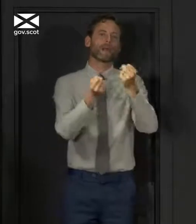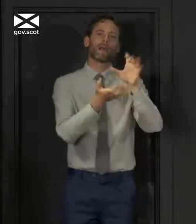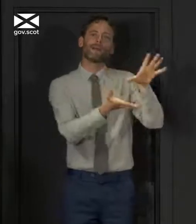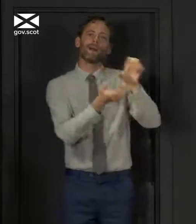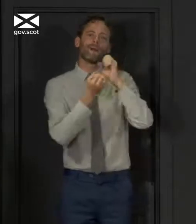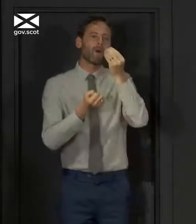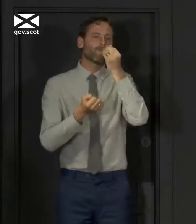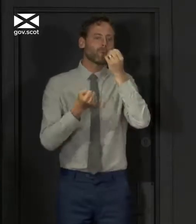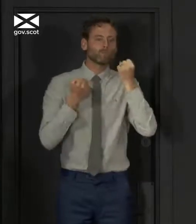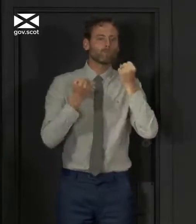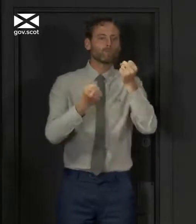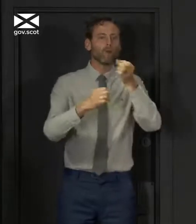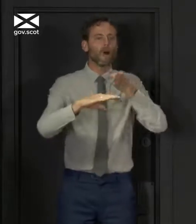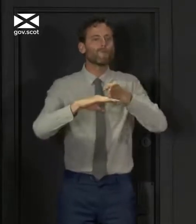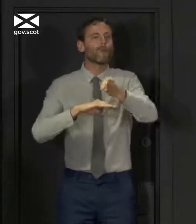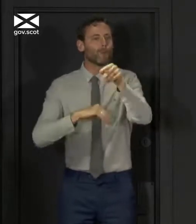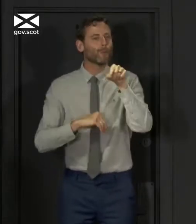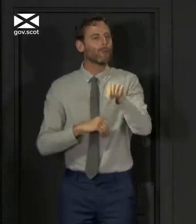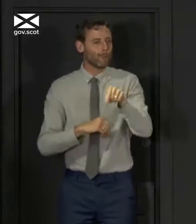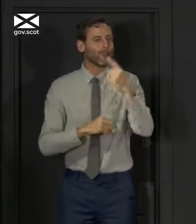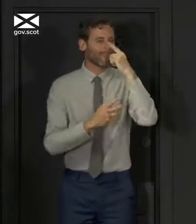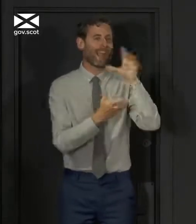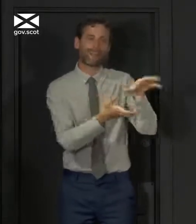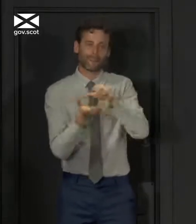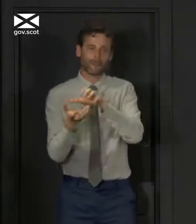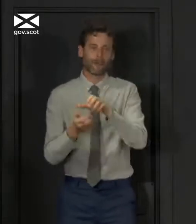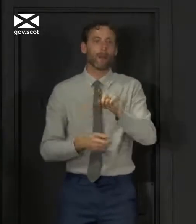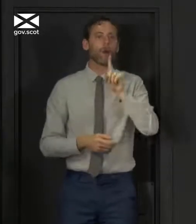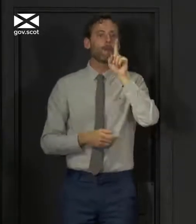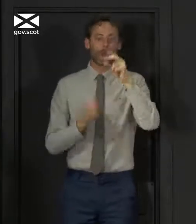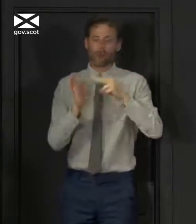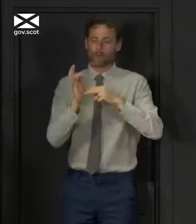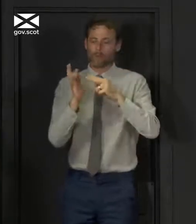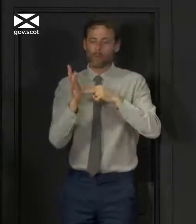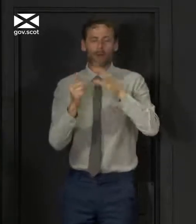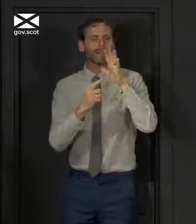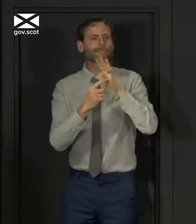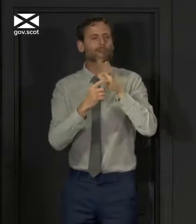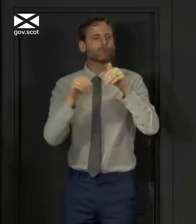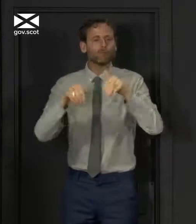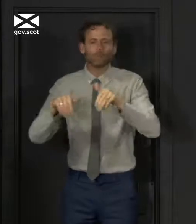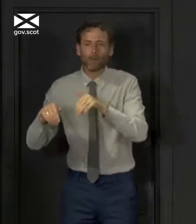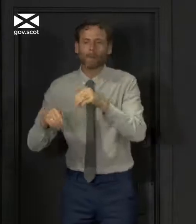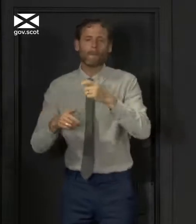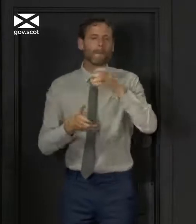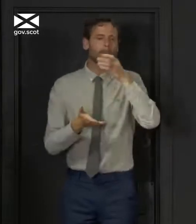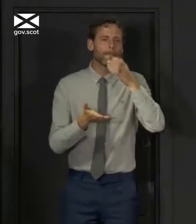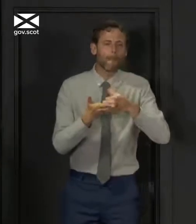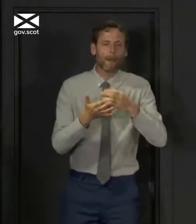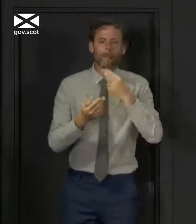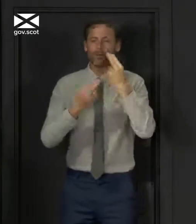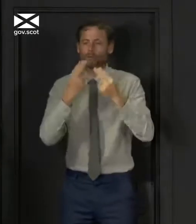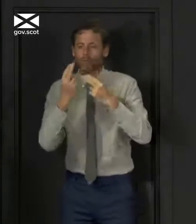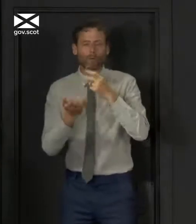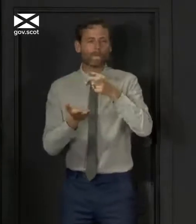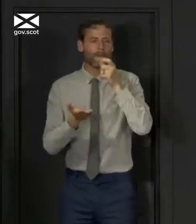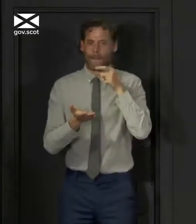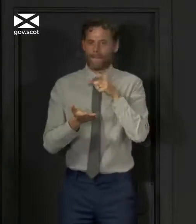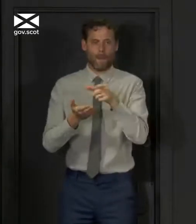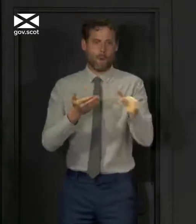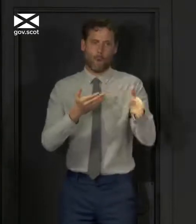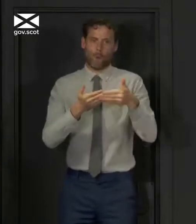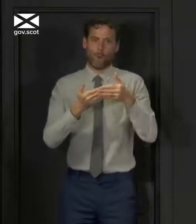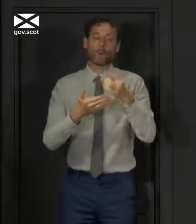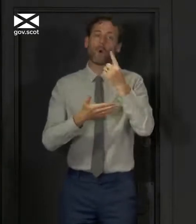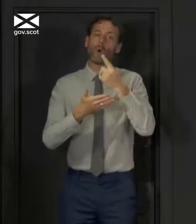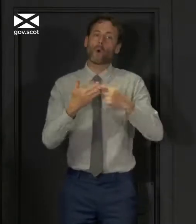reopening as well. However, non-essential shops and pubs, restaurants and cafes, except for takeaway, must remain